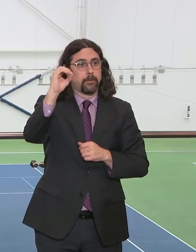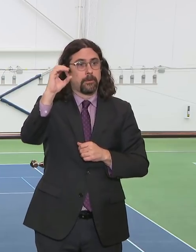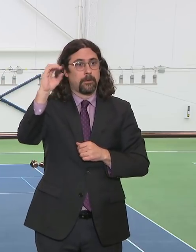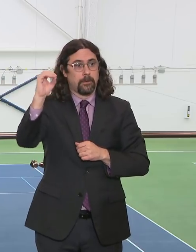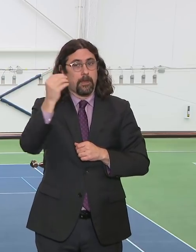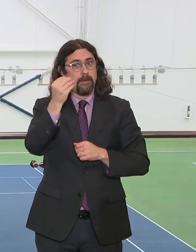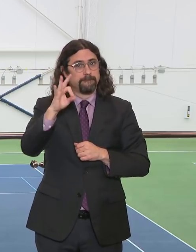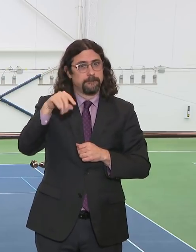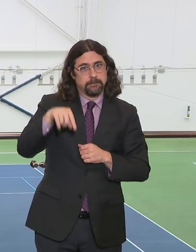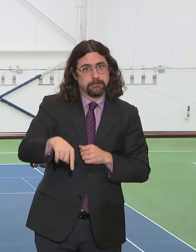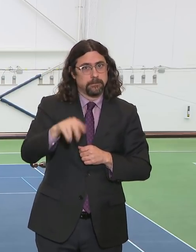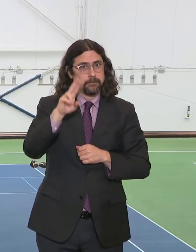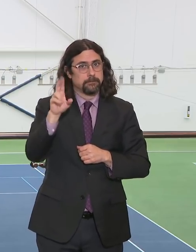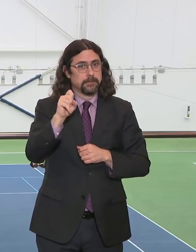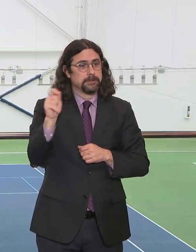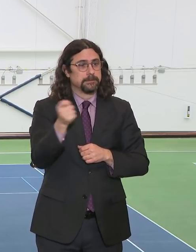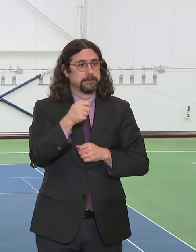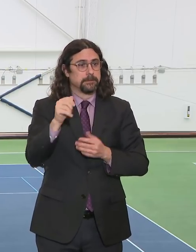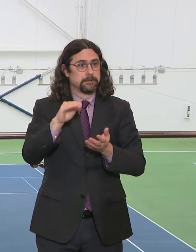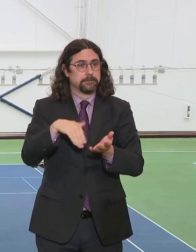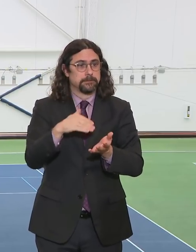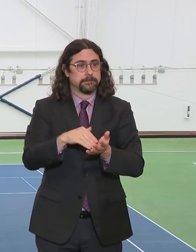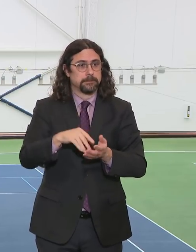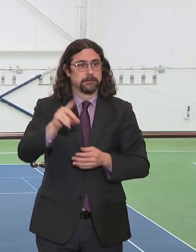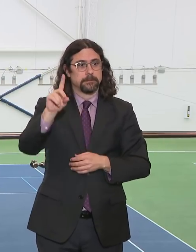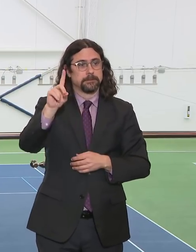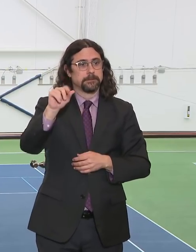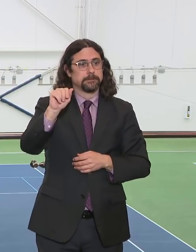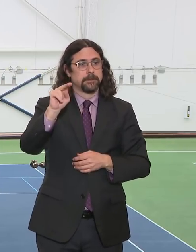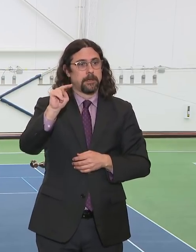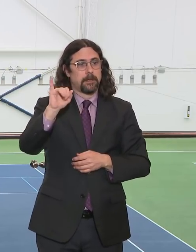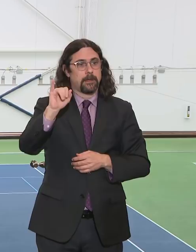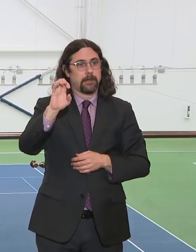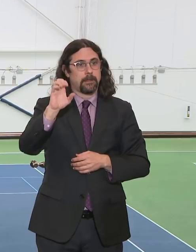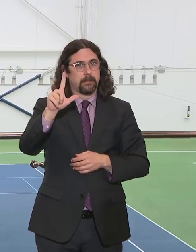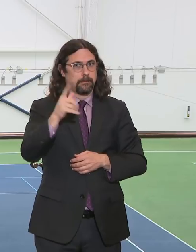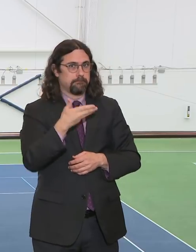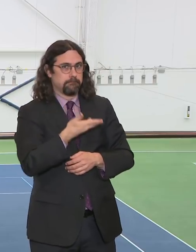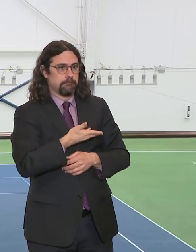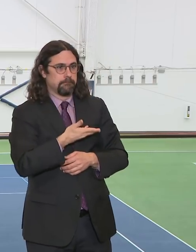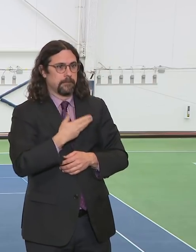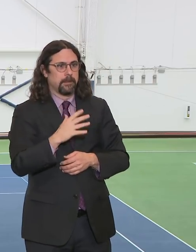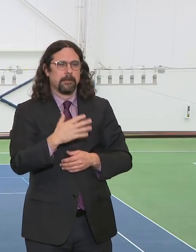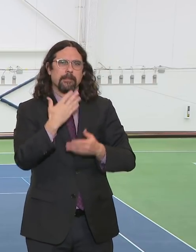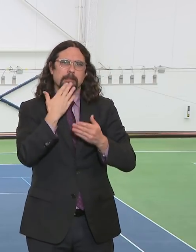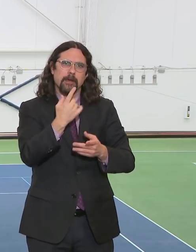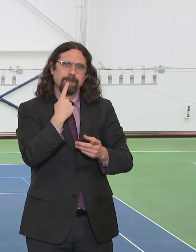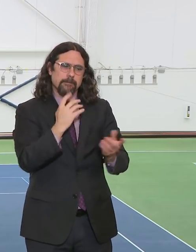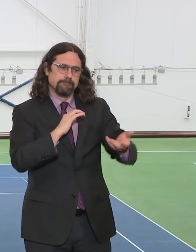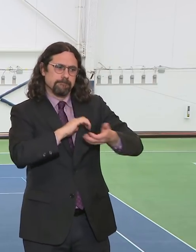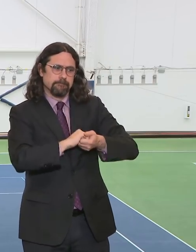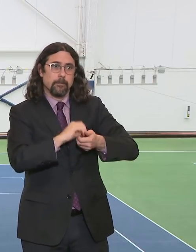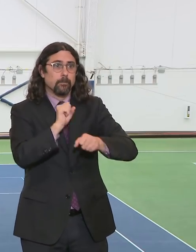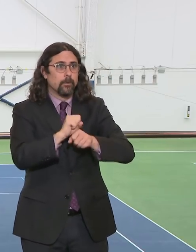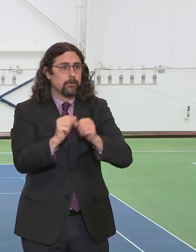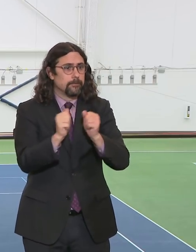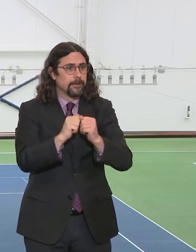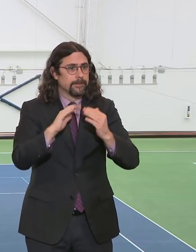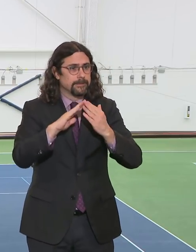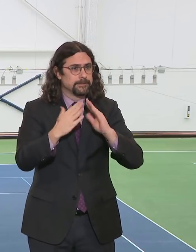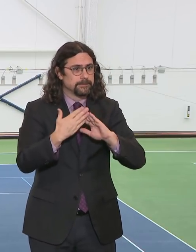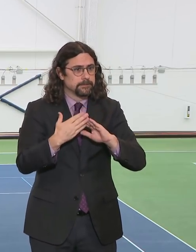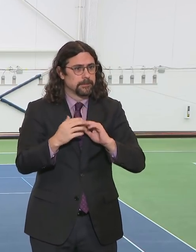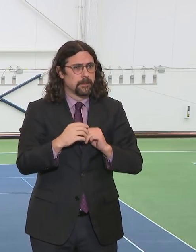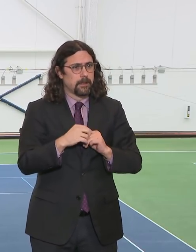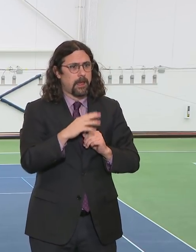for partnering with the city and all of us to make this happen. Thank you. And all your colleagues. And you said yes, and I thank